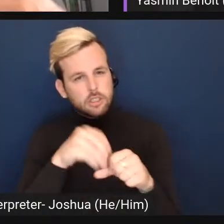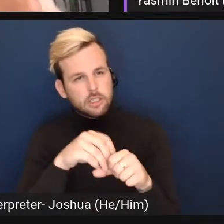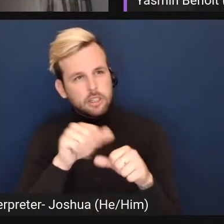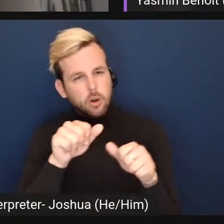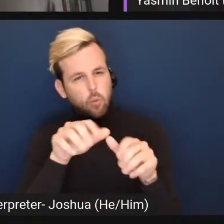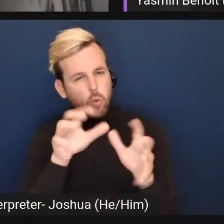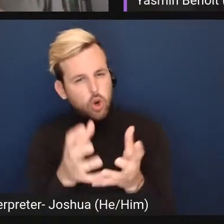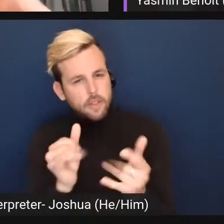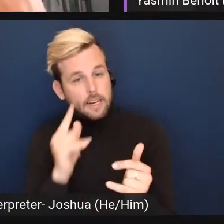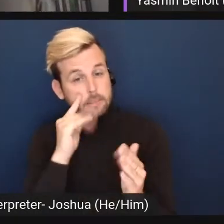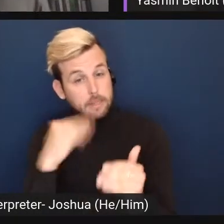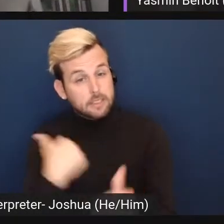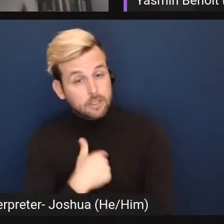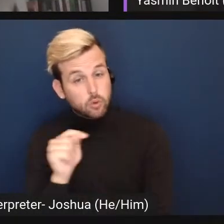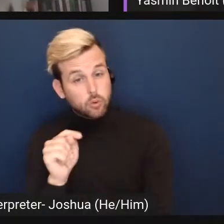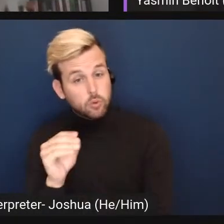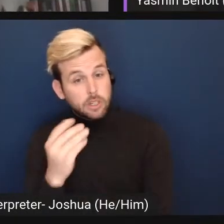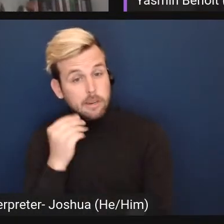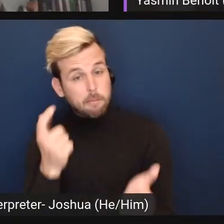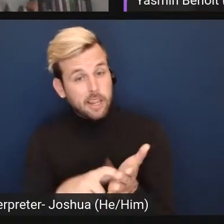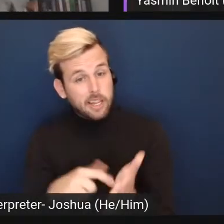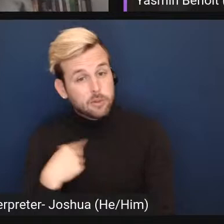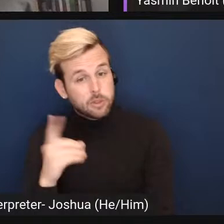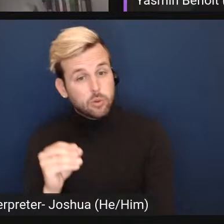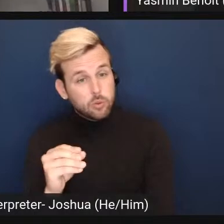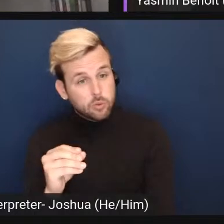expects us to and demands that we do.